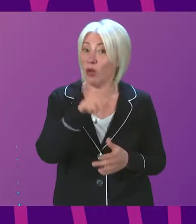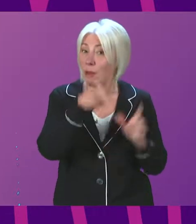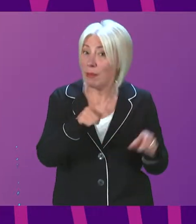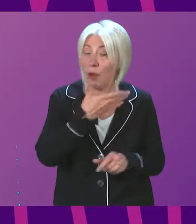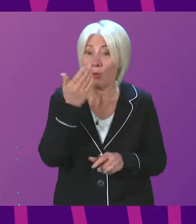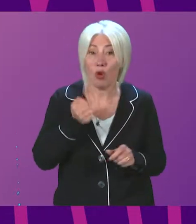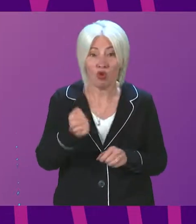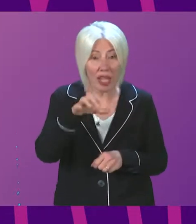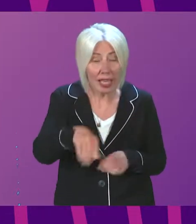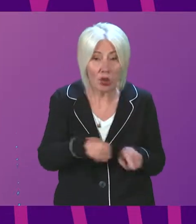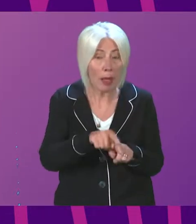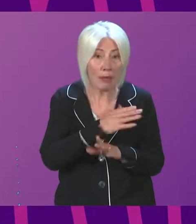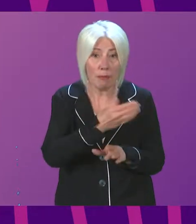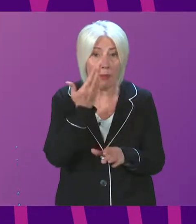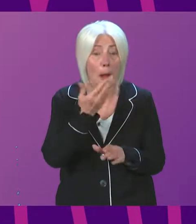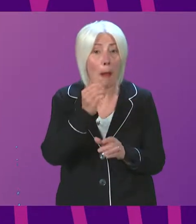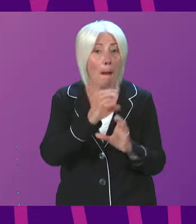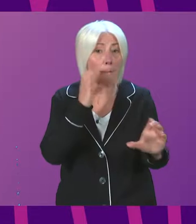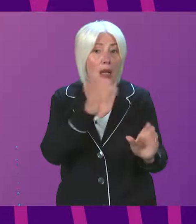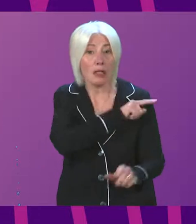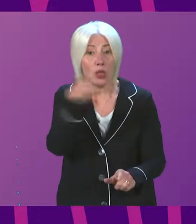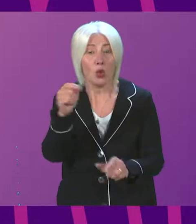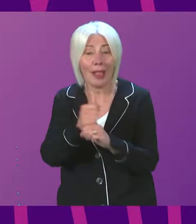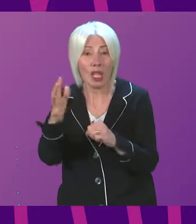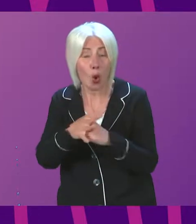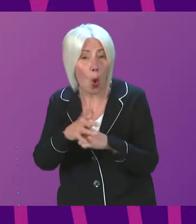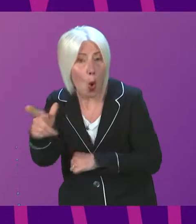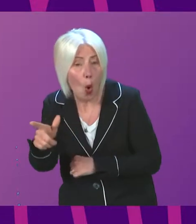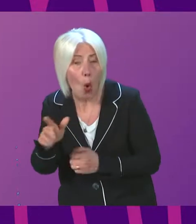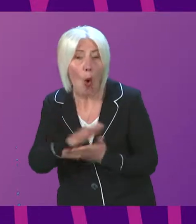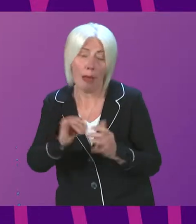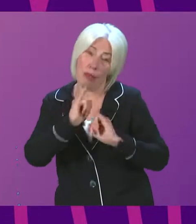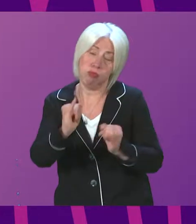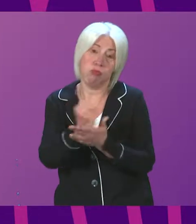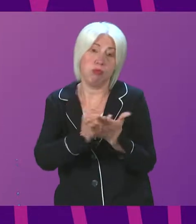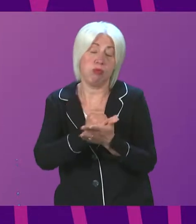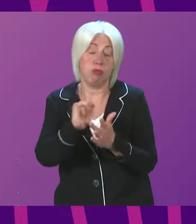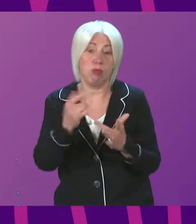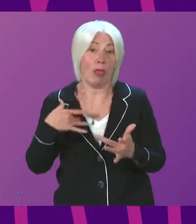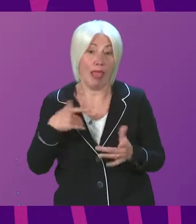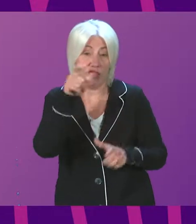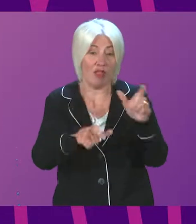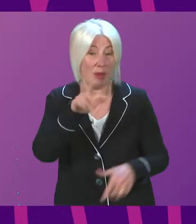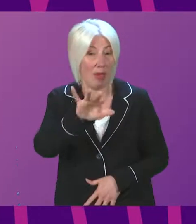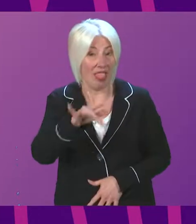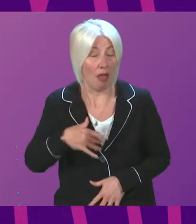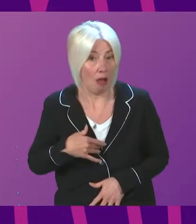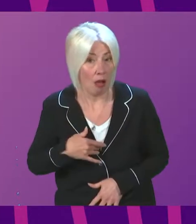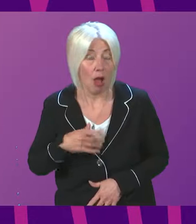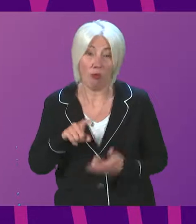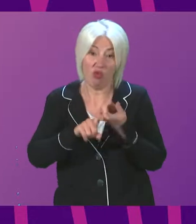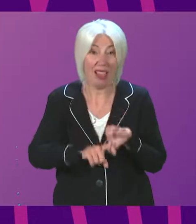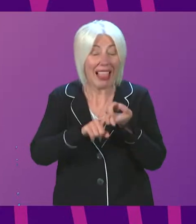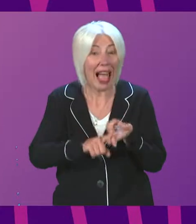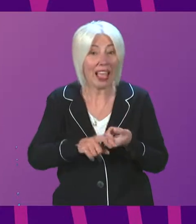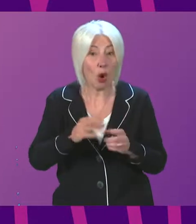a bus service to Glasgow. This out-of-the-blue decision will detrimentally affect the livelihoods of many constituents wholly dependent on the bus